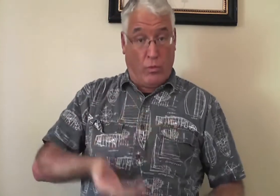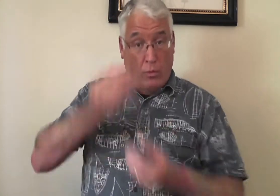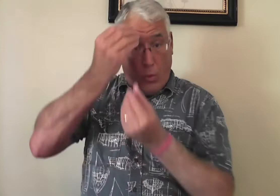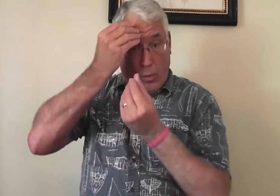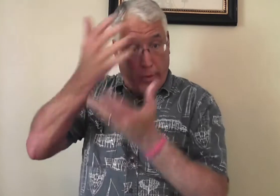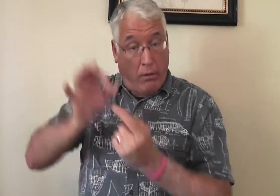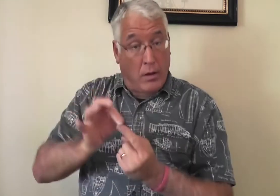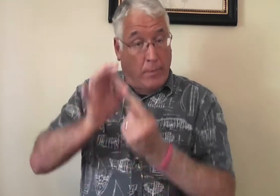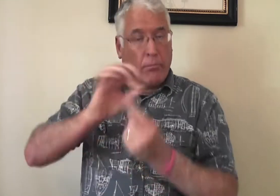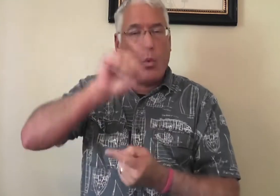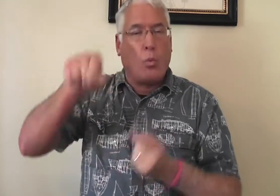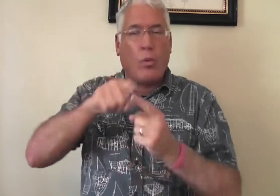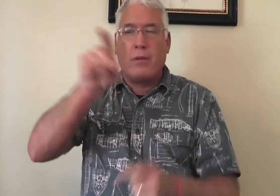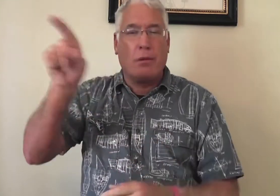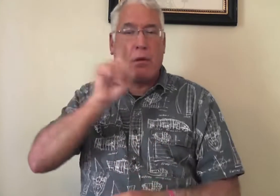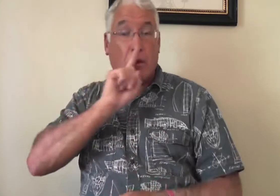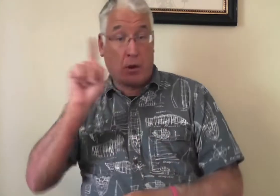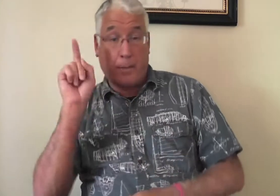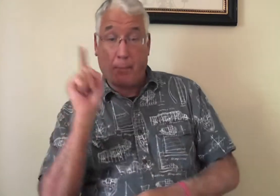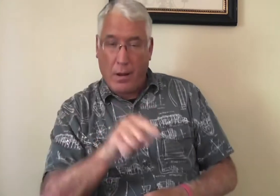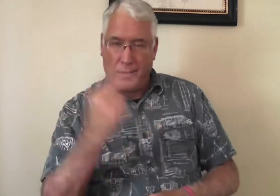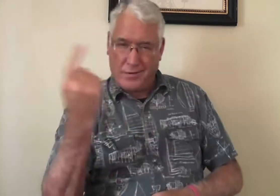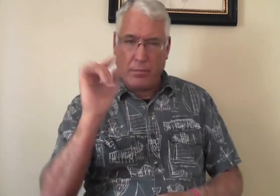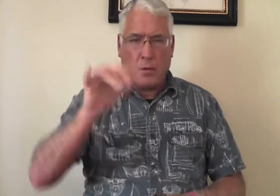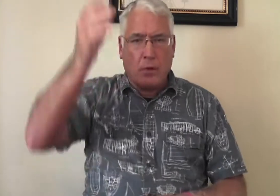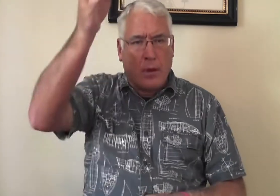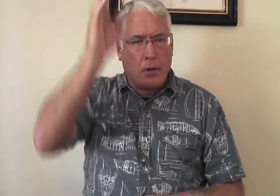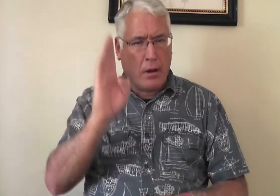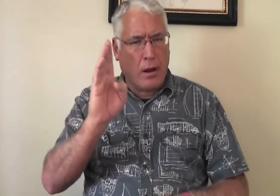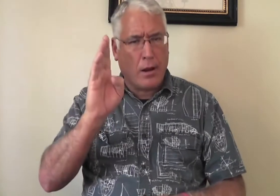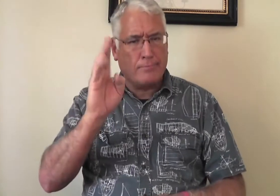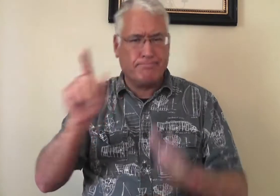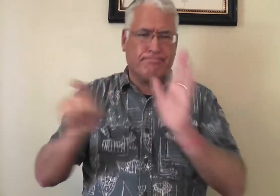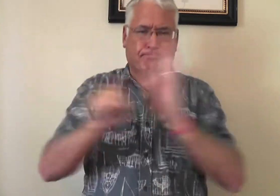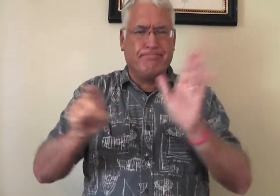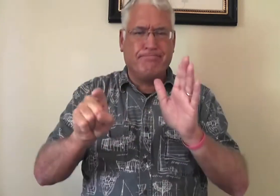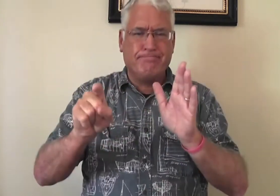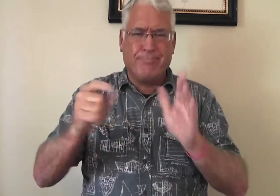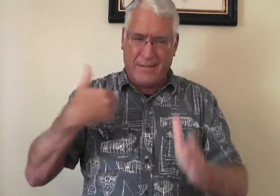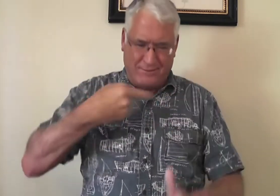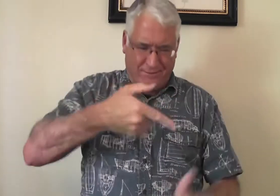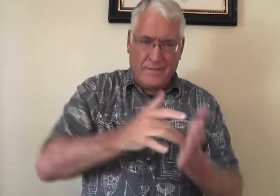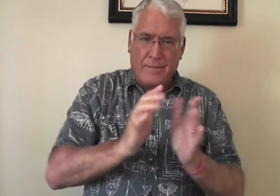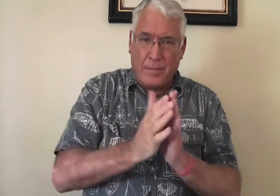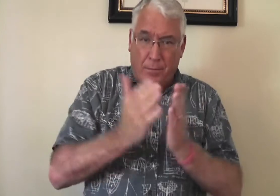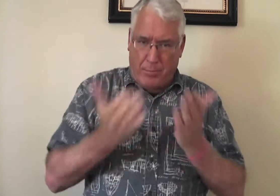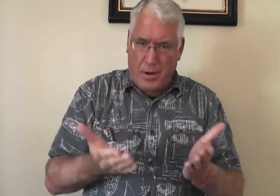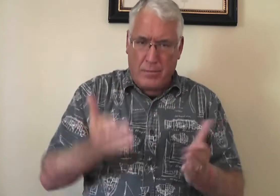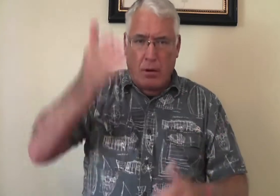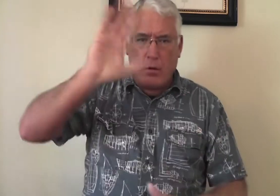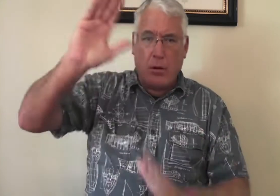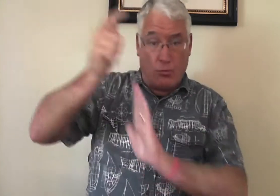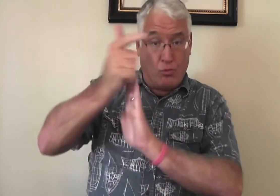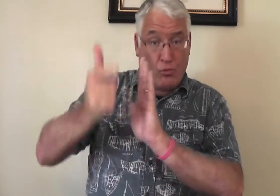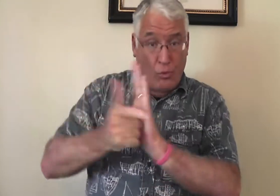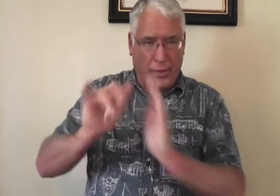We are willing to obey except when something that God's command commands from the Bible